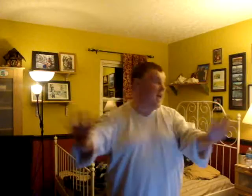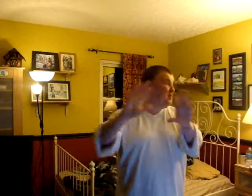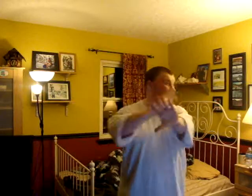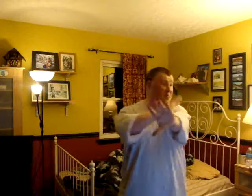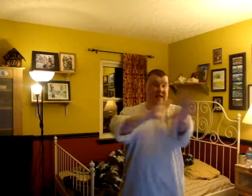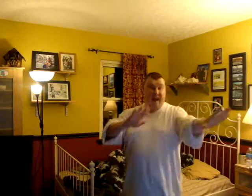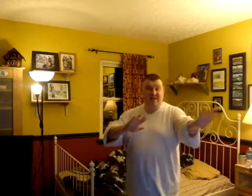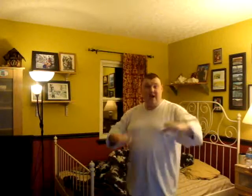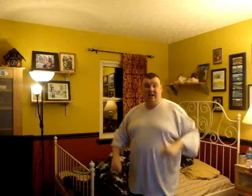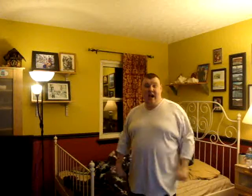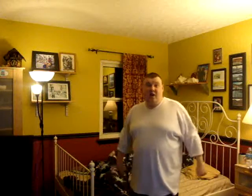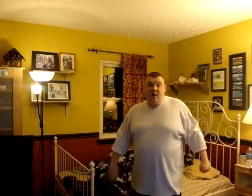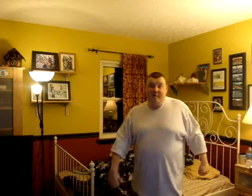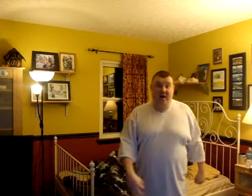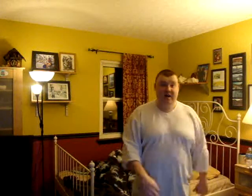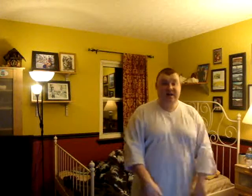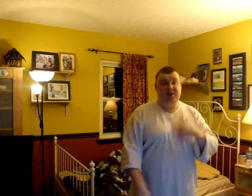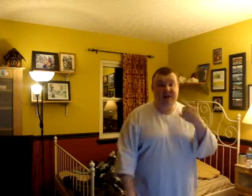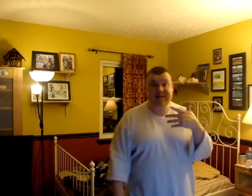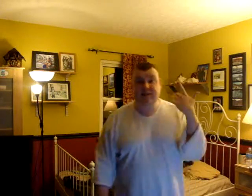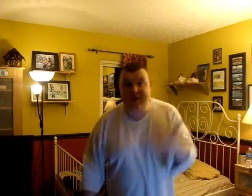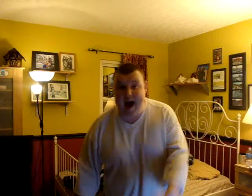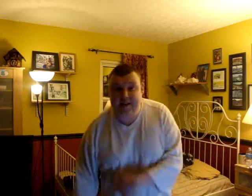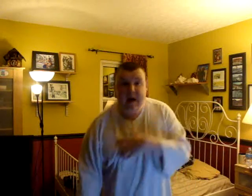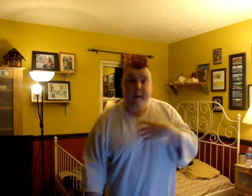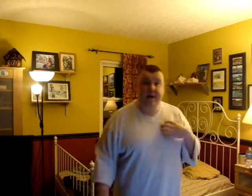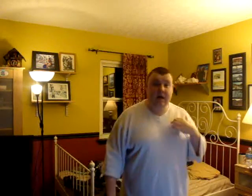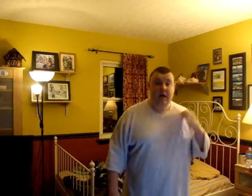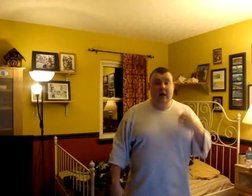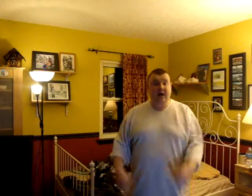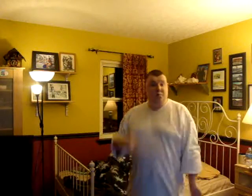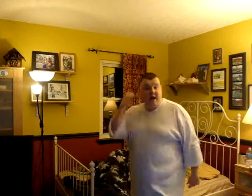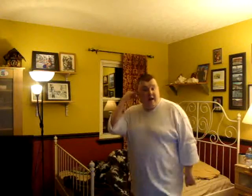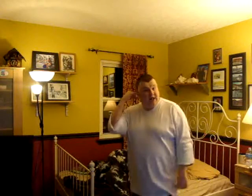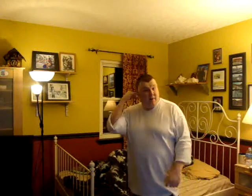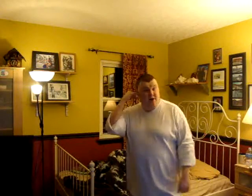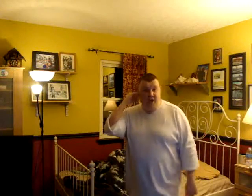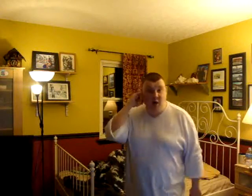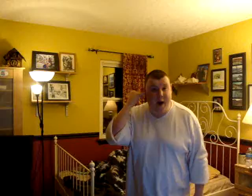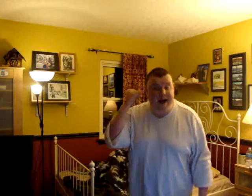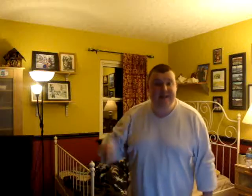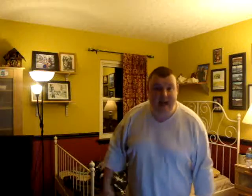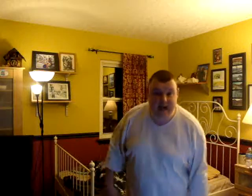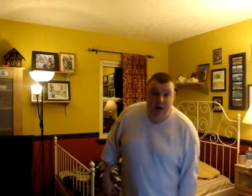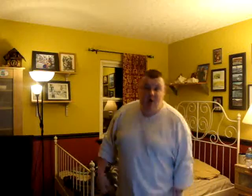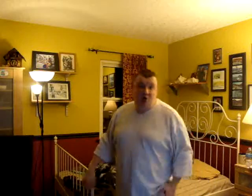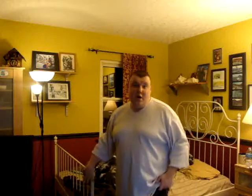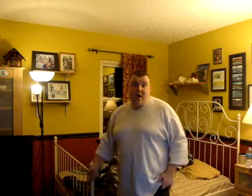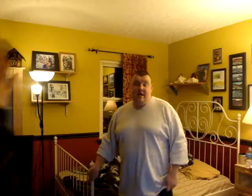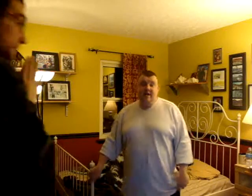yet you better relax. Y'all better digest these facts. Because we're here to clear out your earwax. Like you is